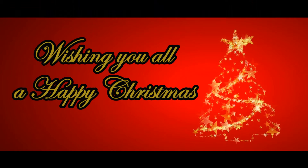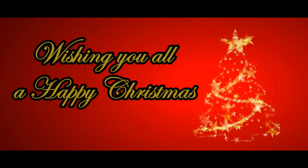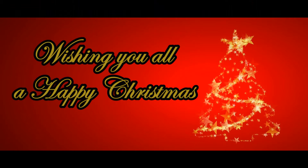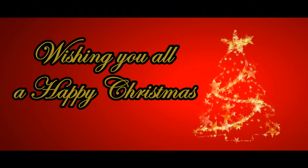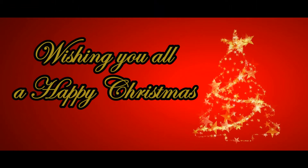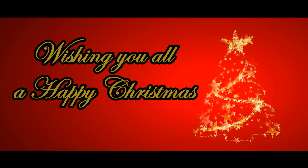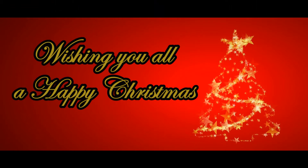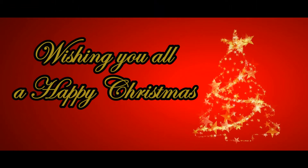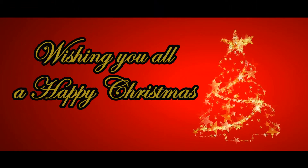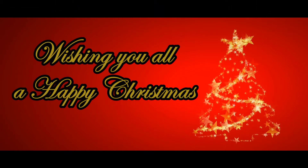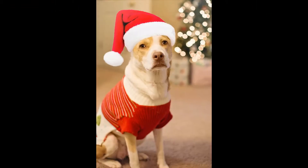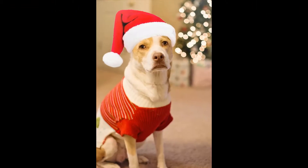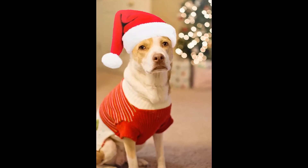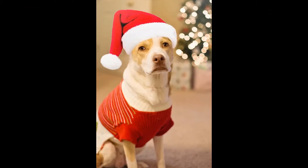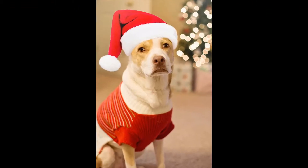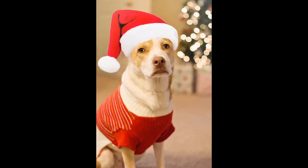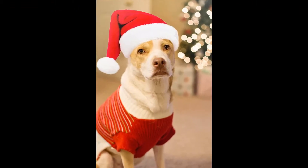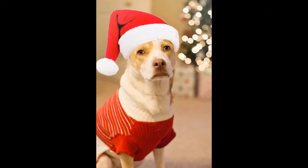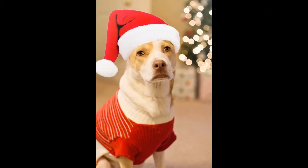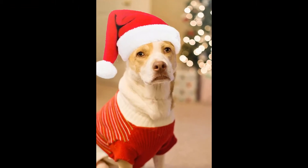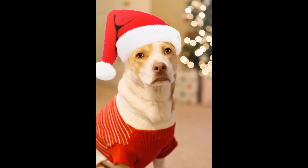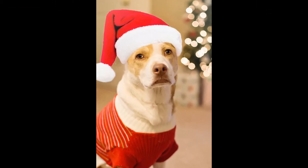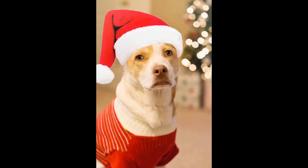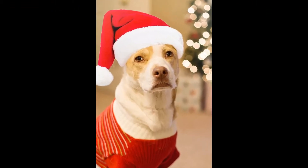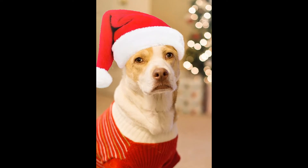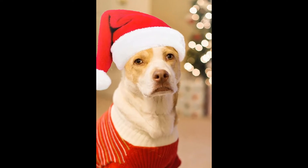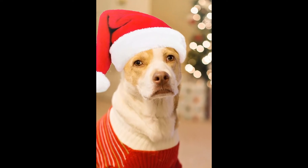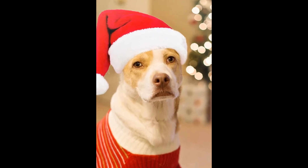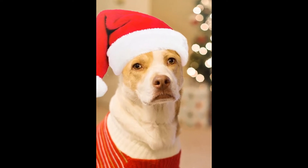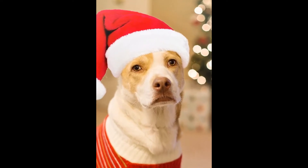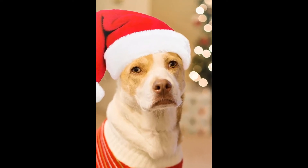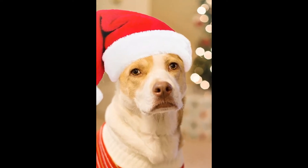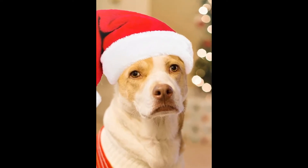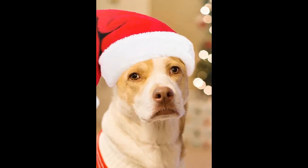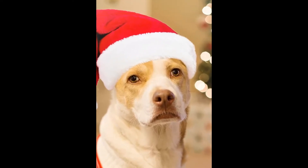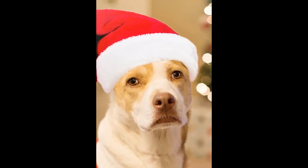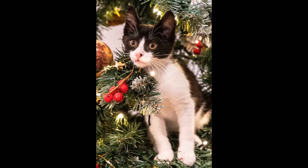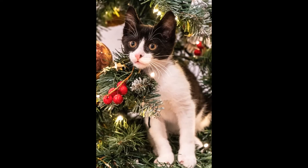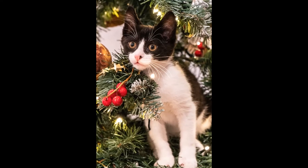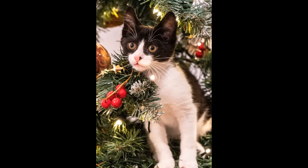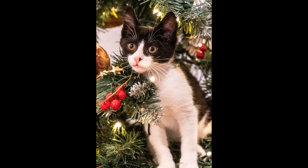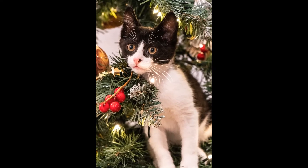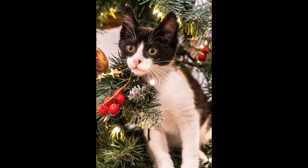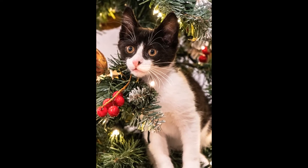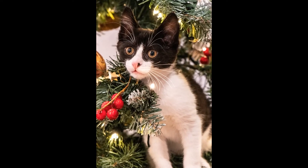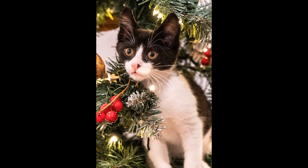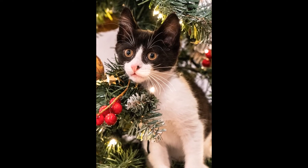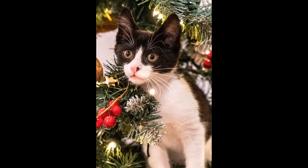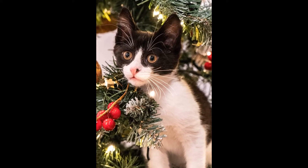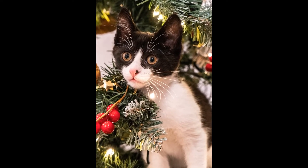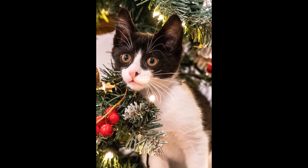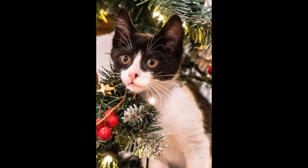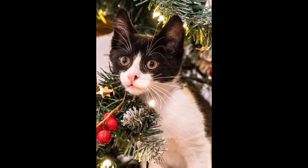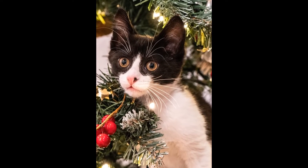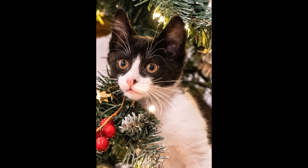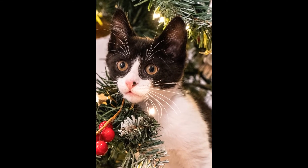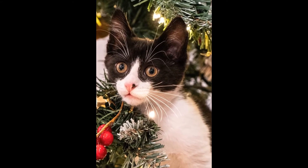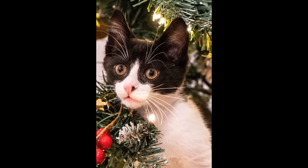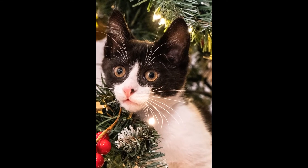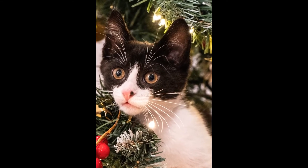time The stars are bright The reindeer are a canter Hot chocolate and new john Is on we sit and